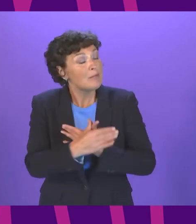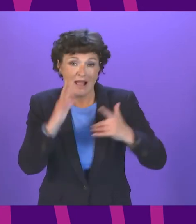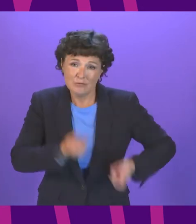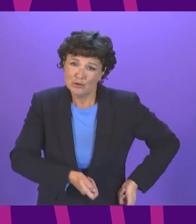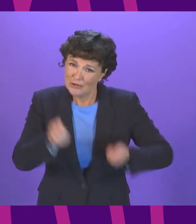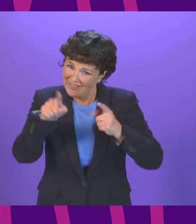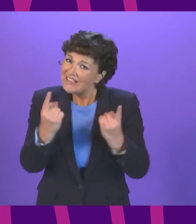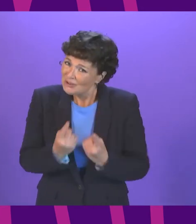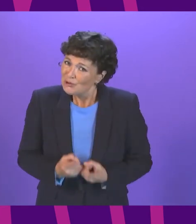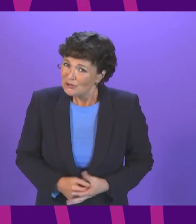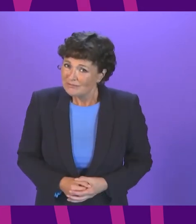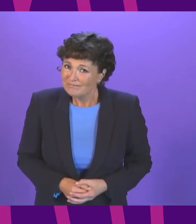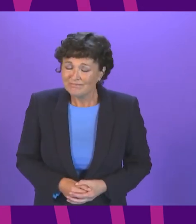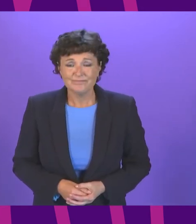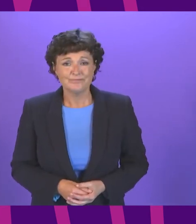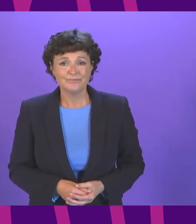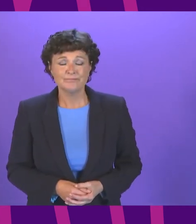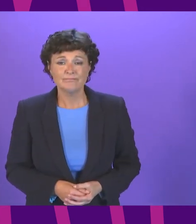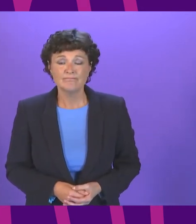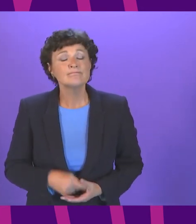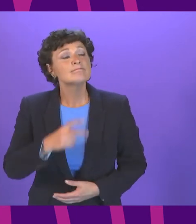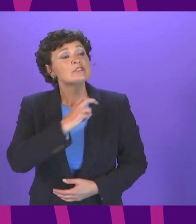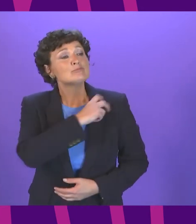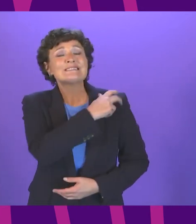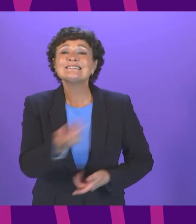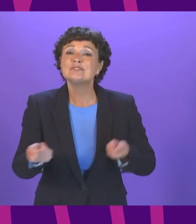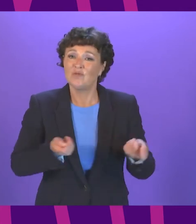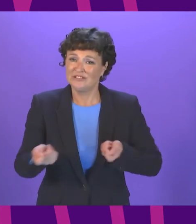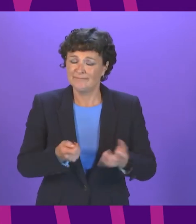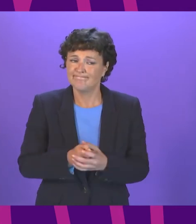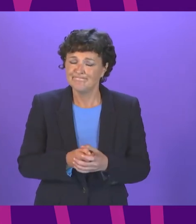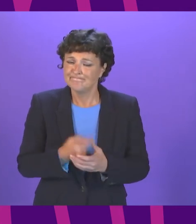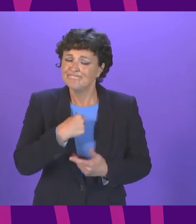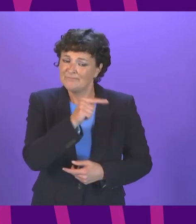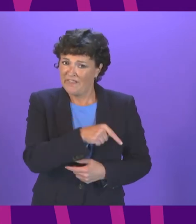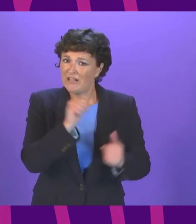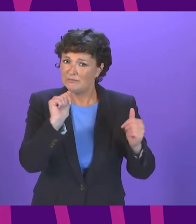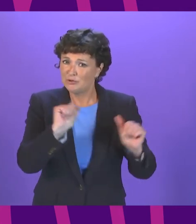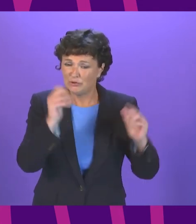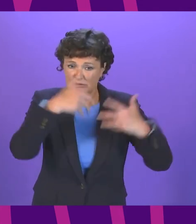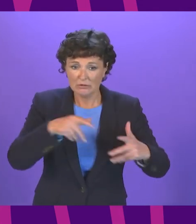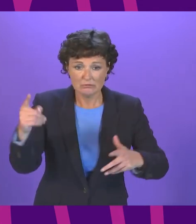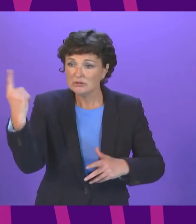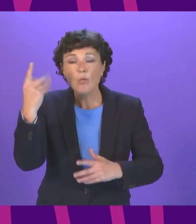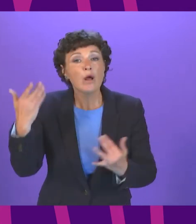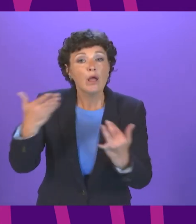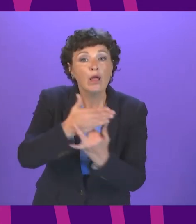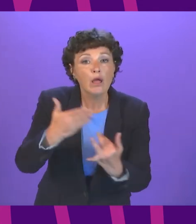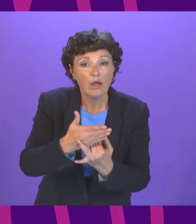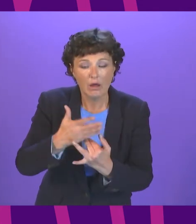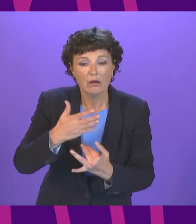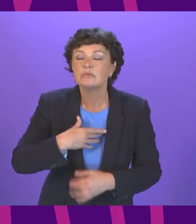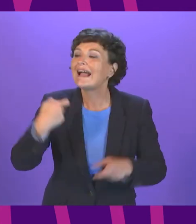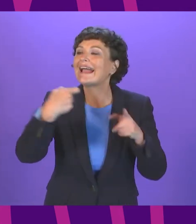problems in this chamber Presiding officer laying aside those concerns there are aspects of the I will to the minister